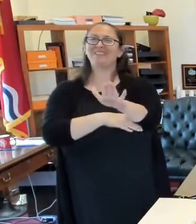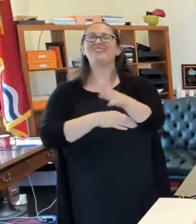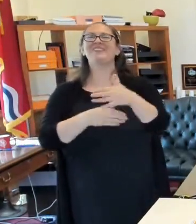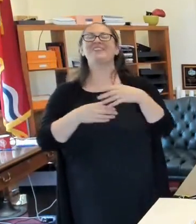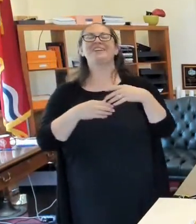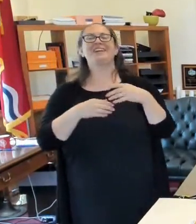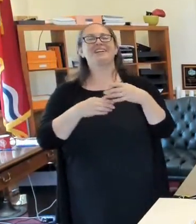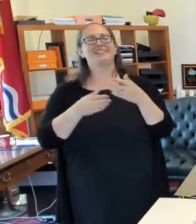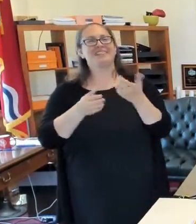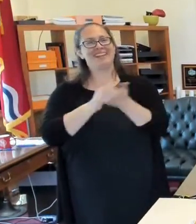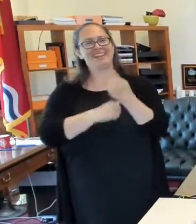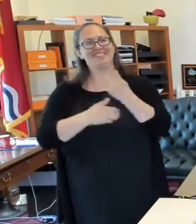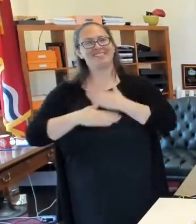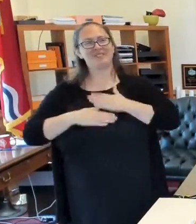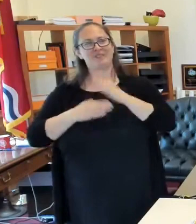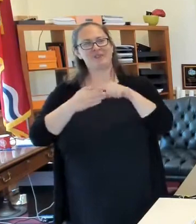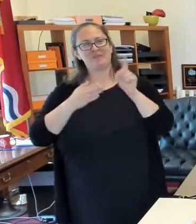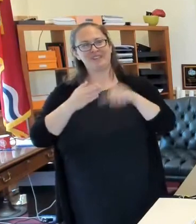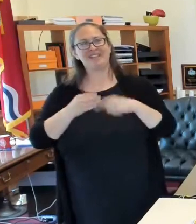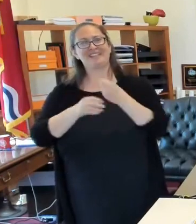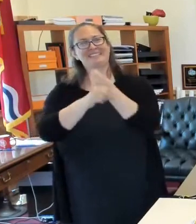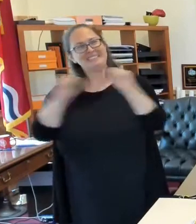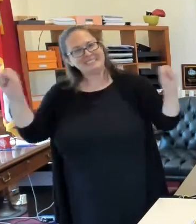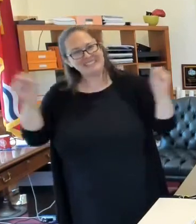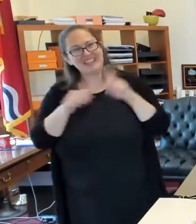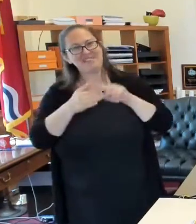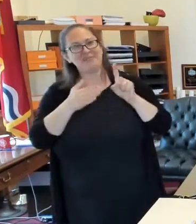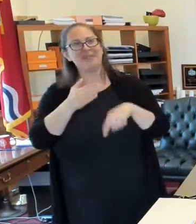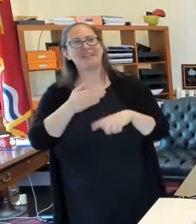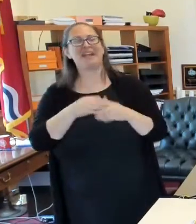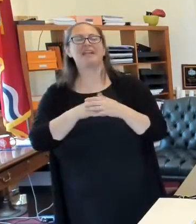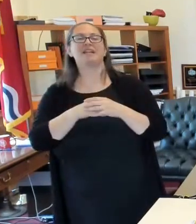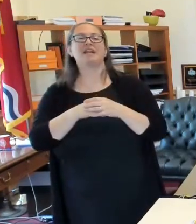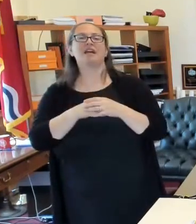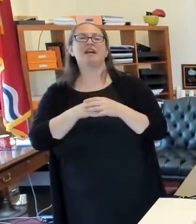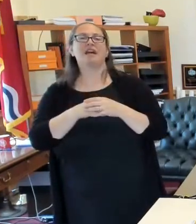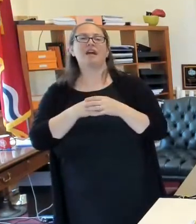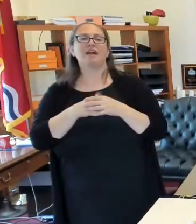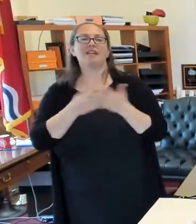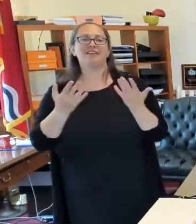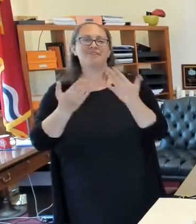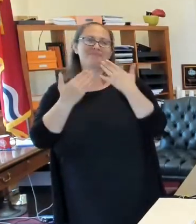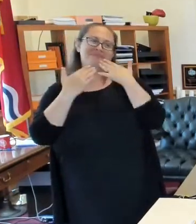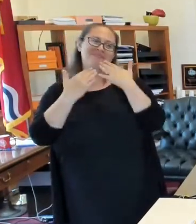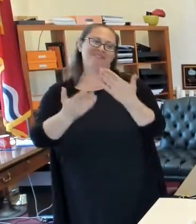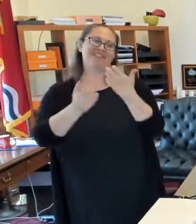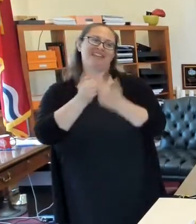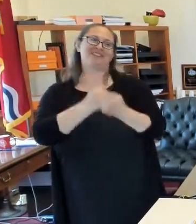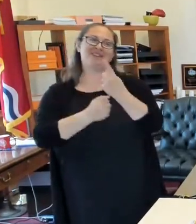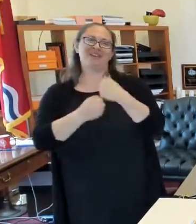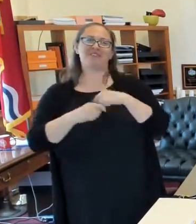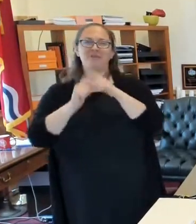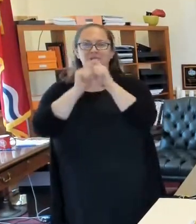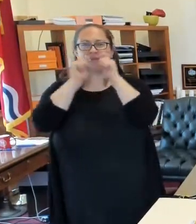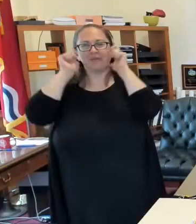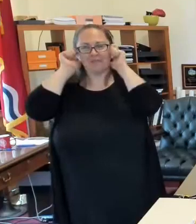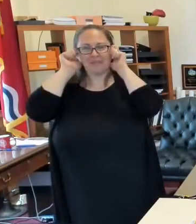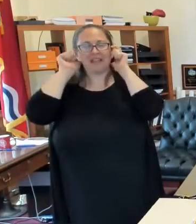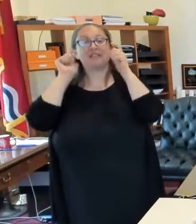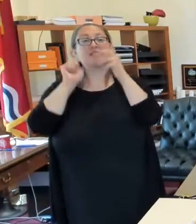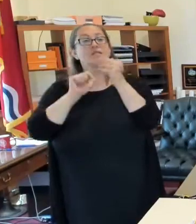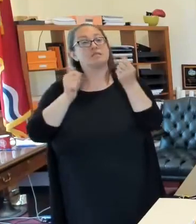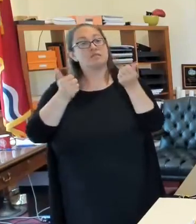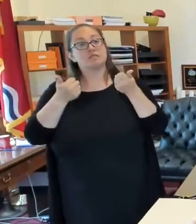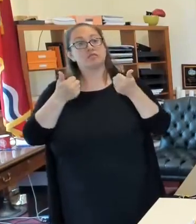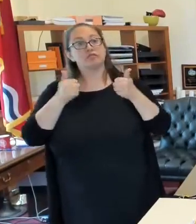Everybody have a great weekend. Have a safe weekend. And thanks to everybody who's wearing their mask and trying